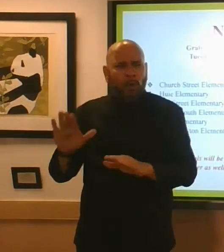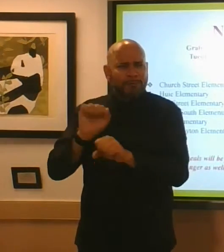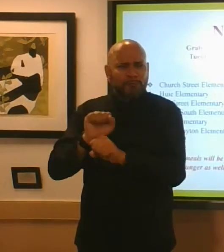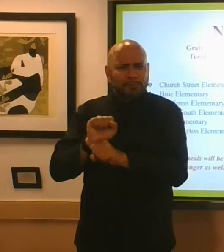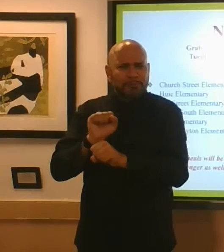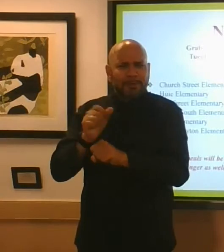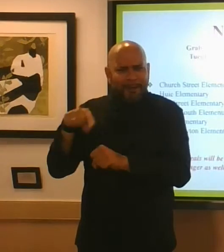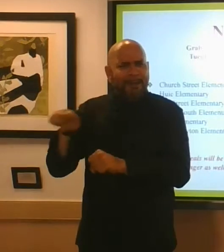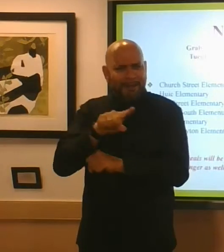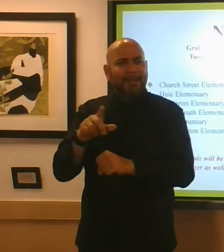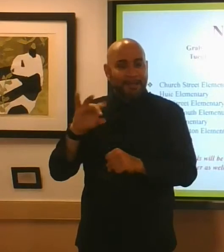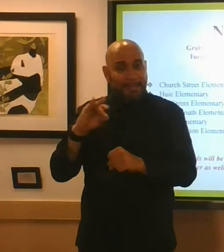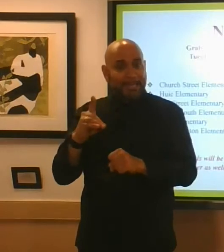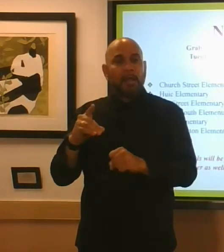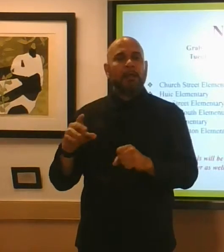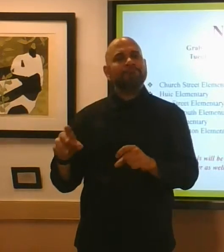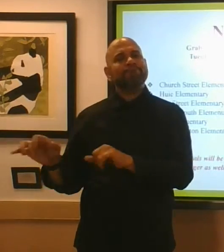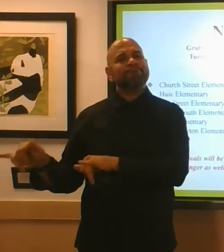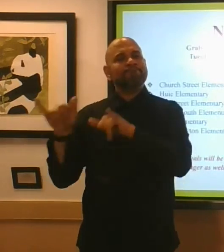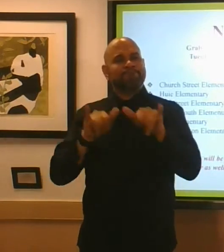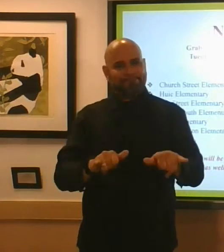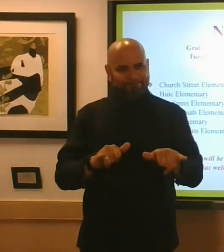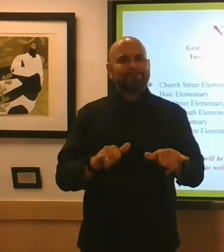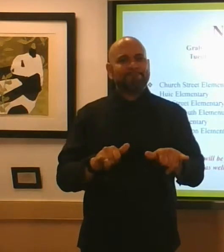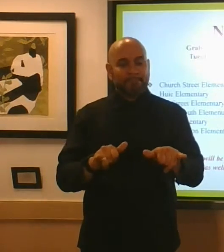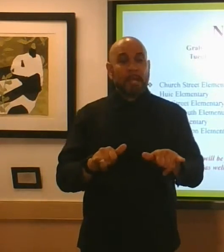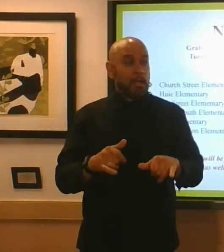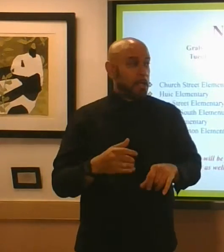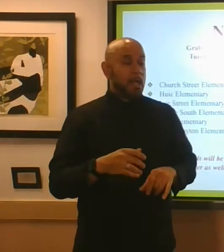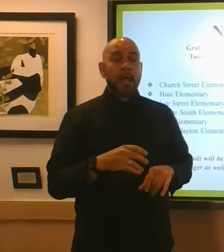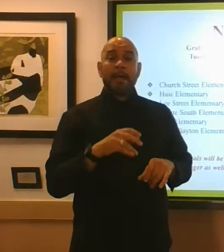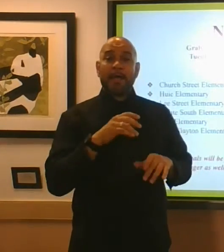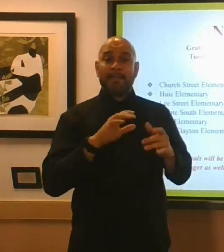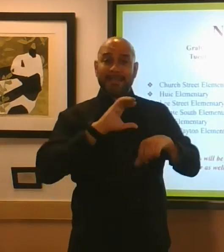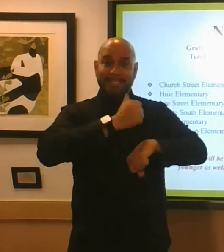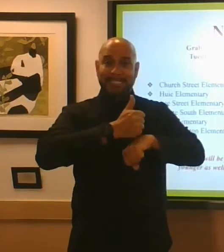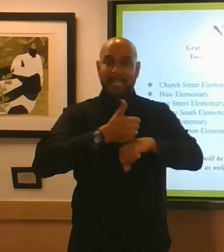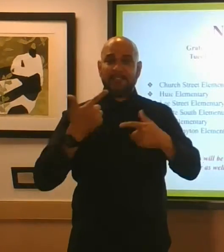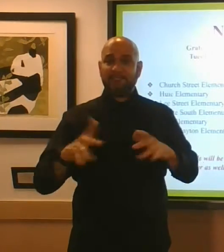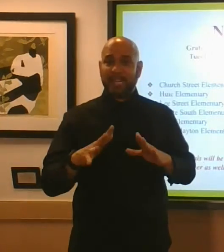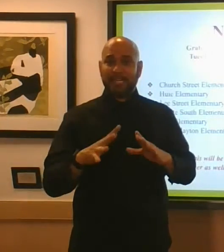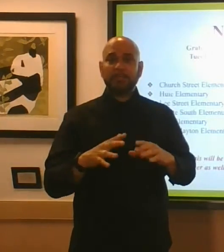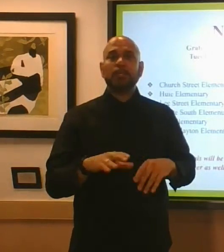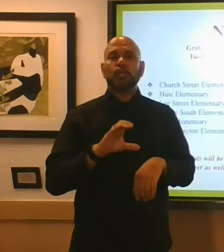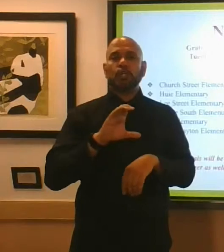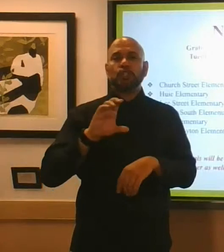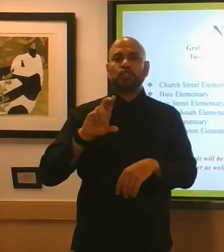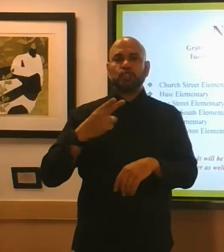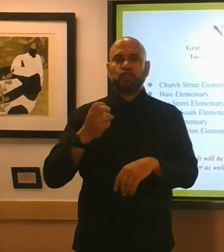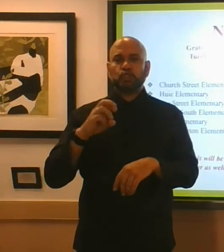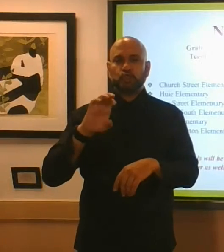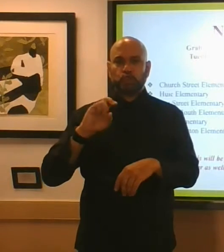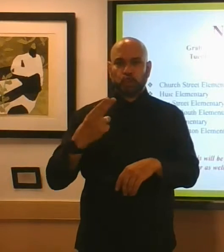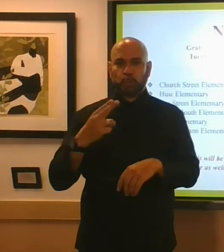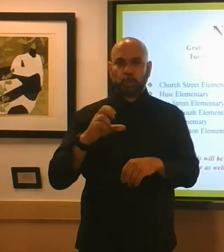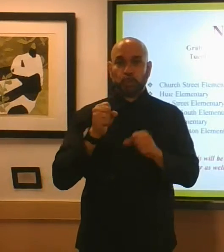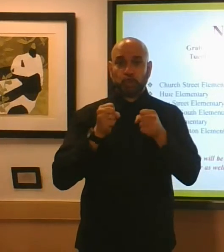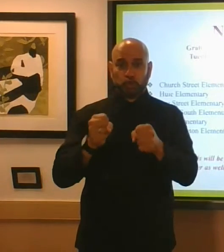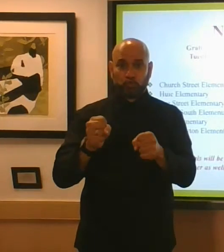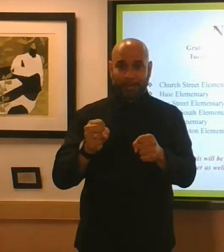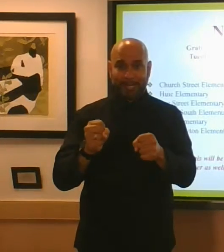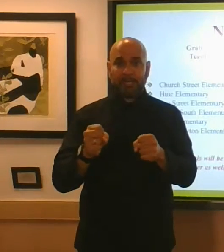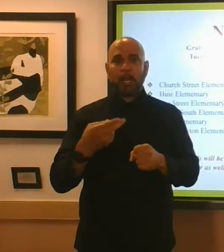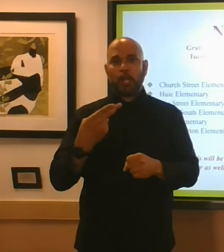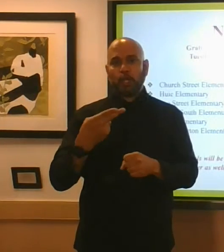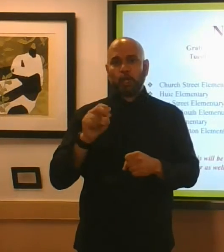virtual learning they're doing throughout the summer the sites are identified for you church street huey elementary lee street